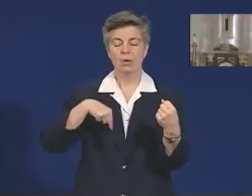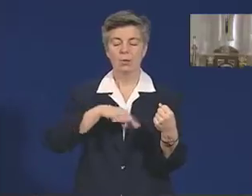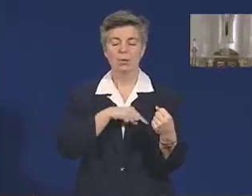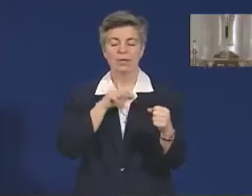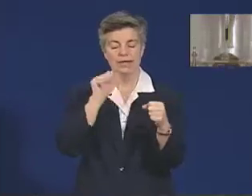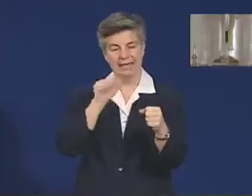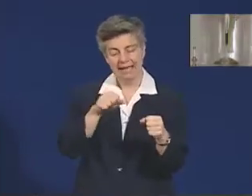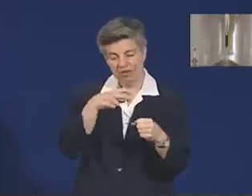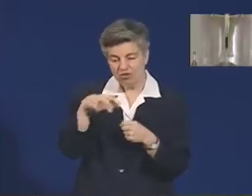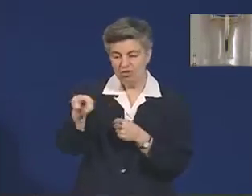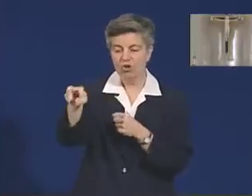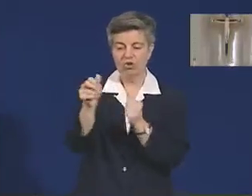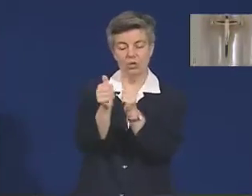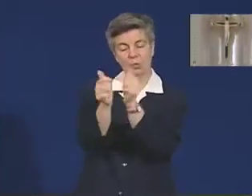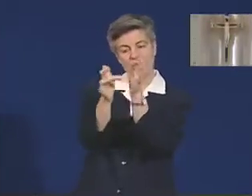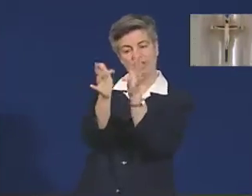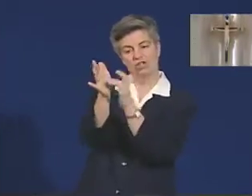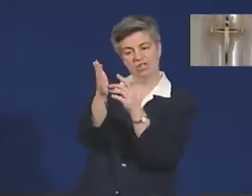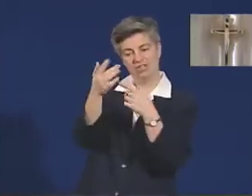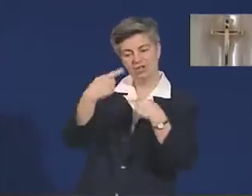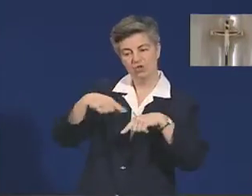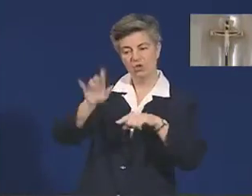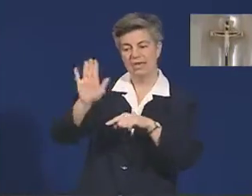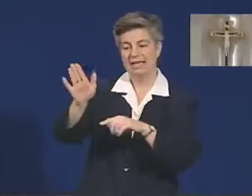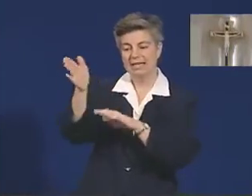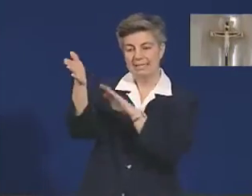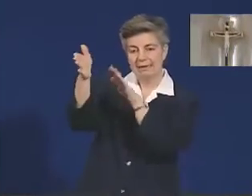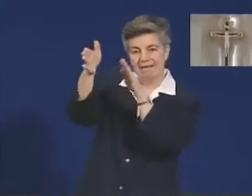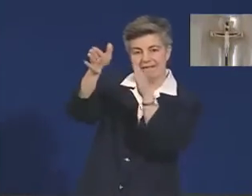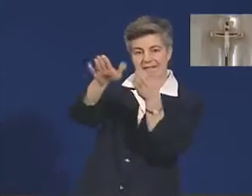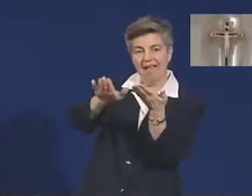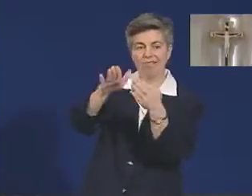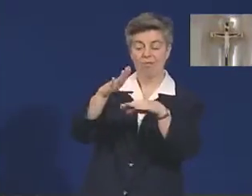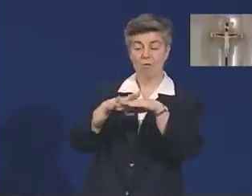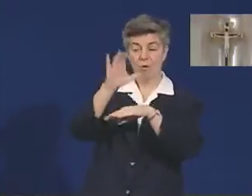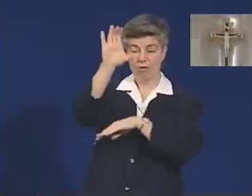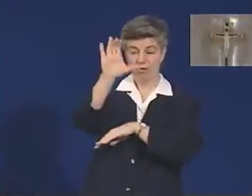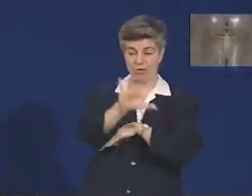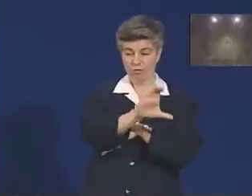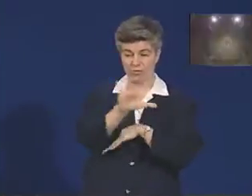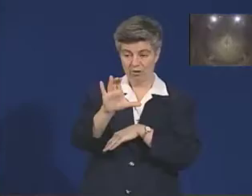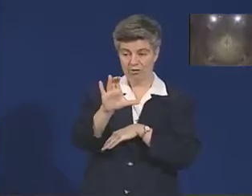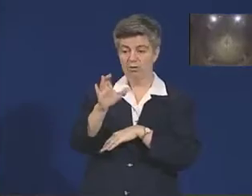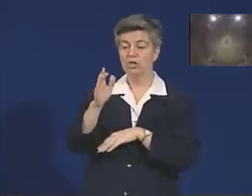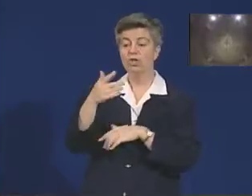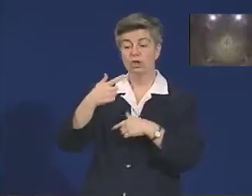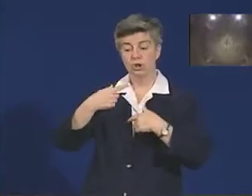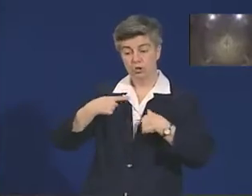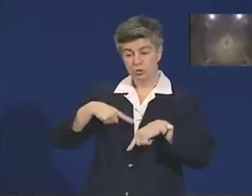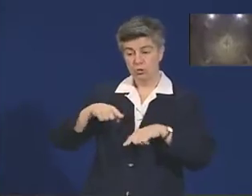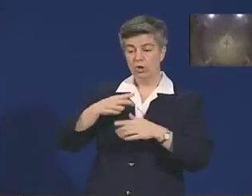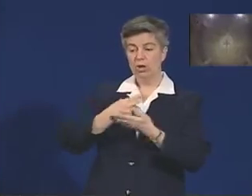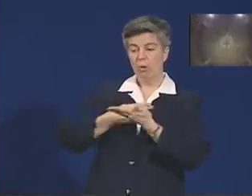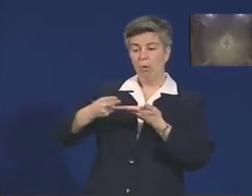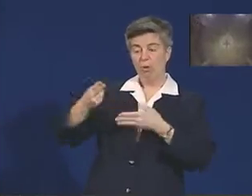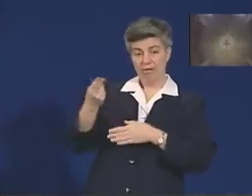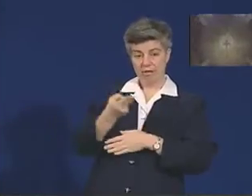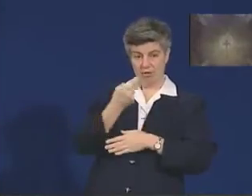the Cross. The Eucharistic sacrifice becomes the source of our selfless acts of charity that